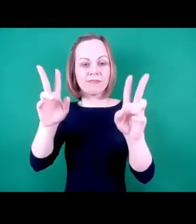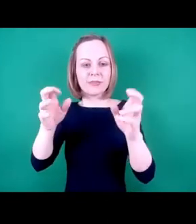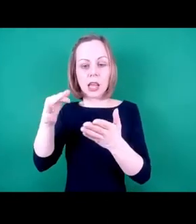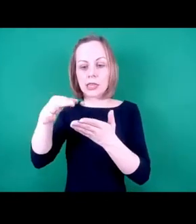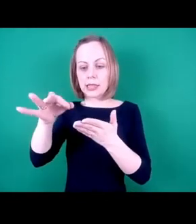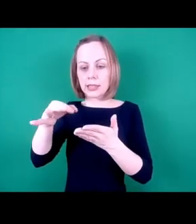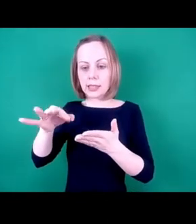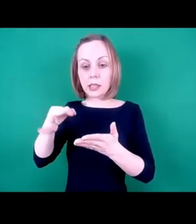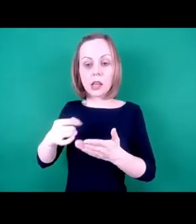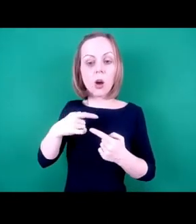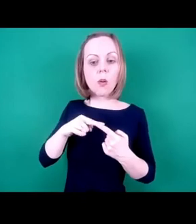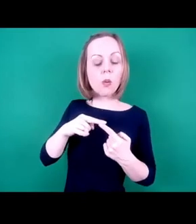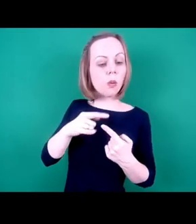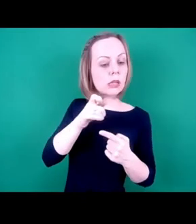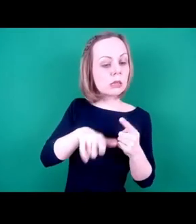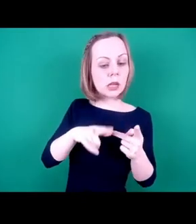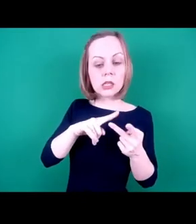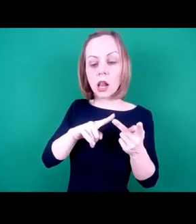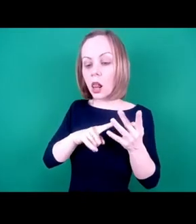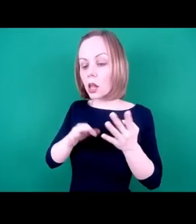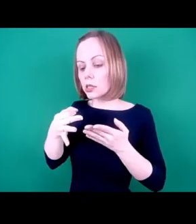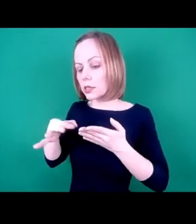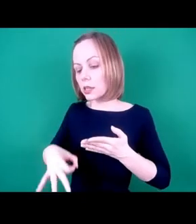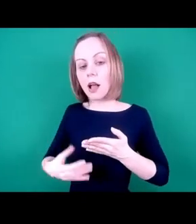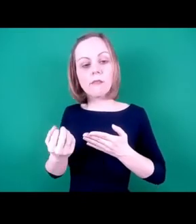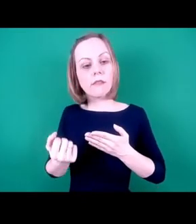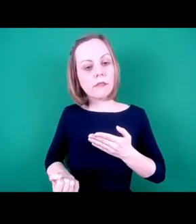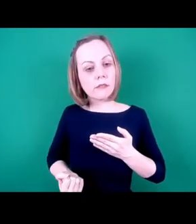about complete change as an organisation.